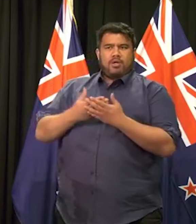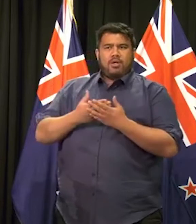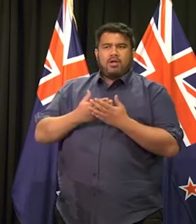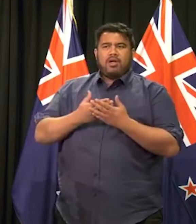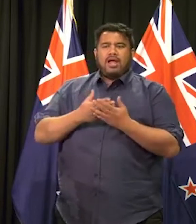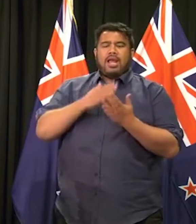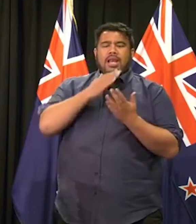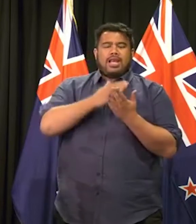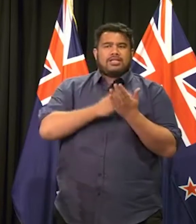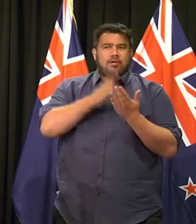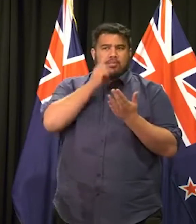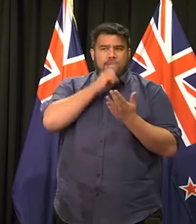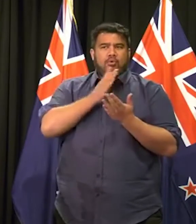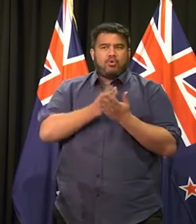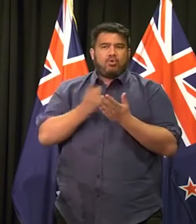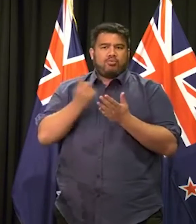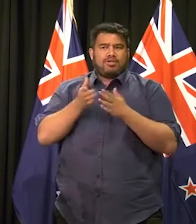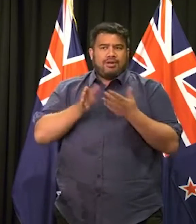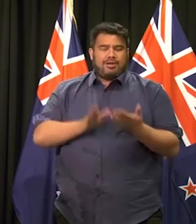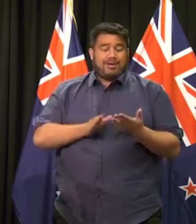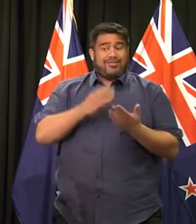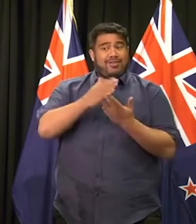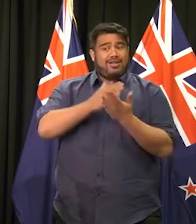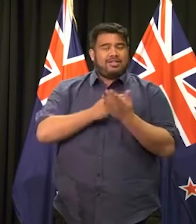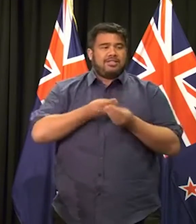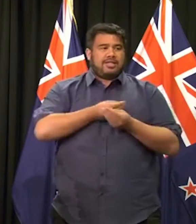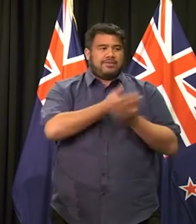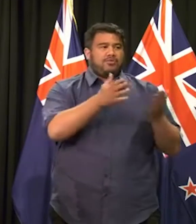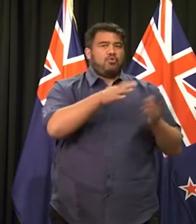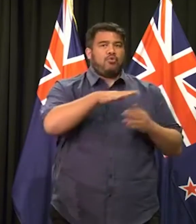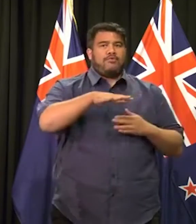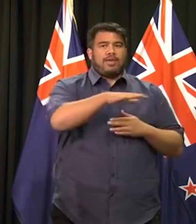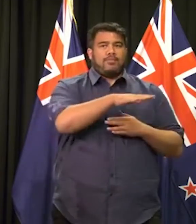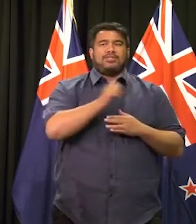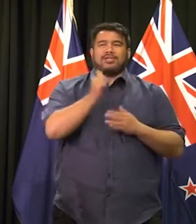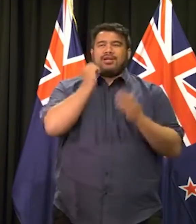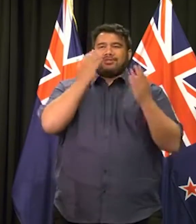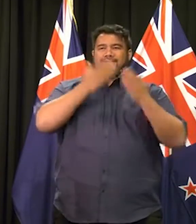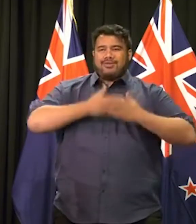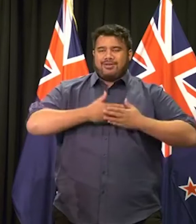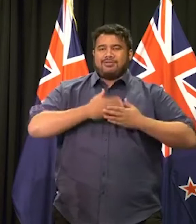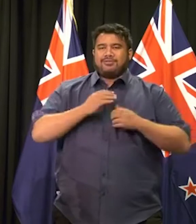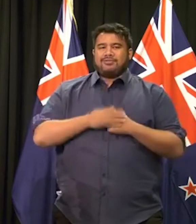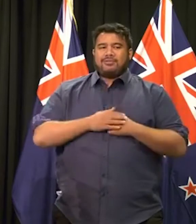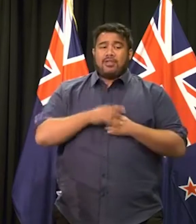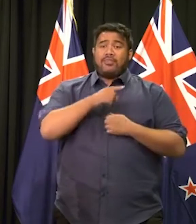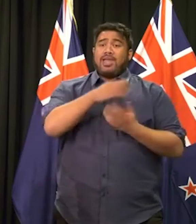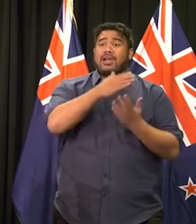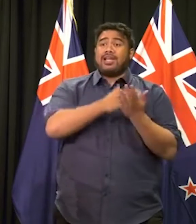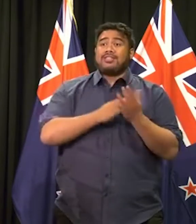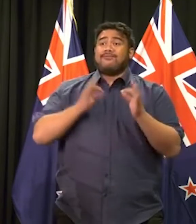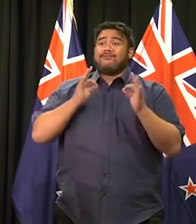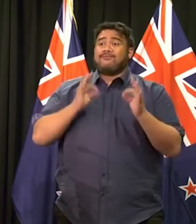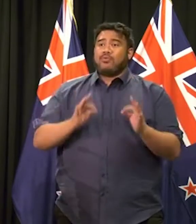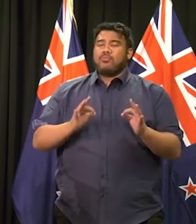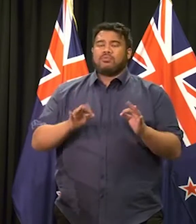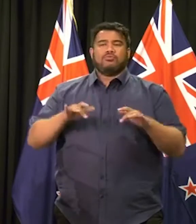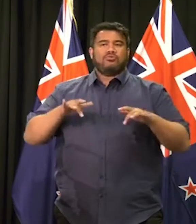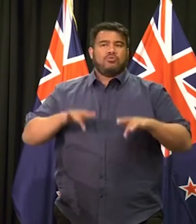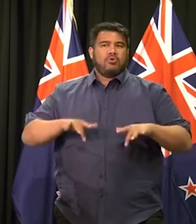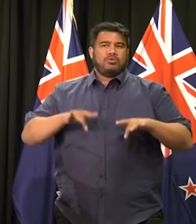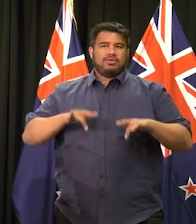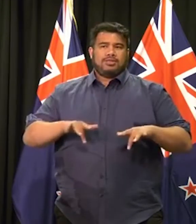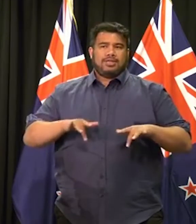to families late last night. This is not a formal list and will not be until